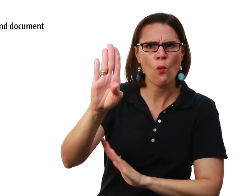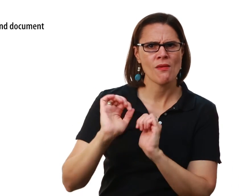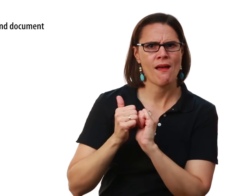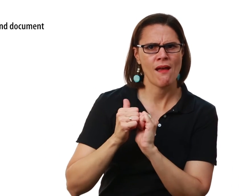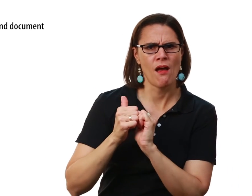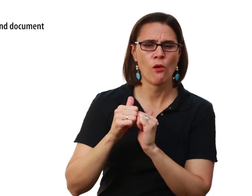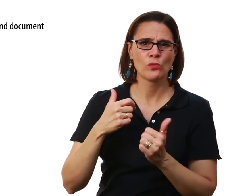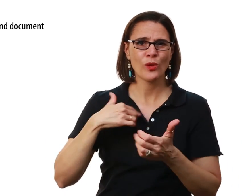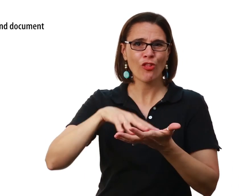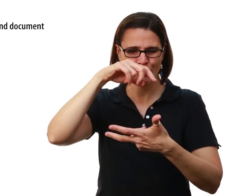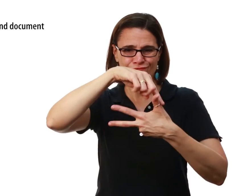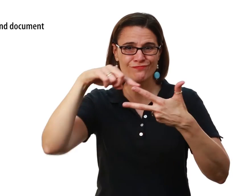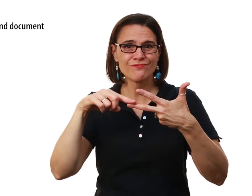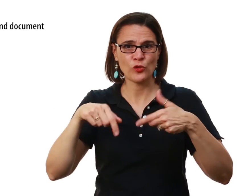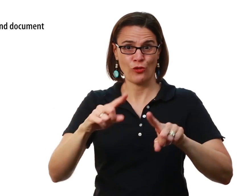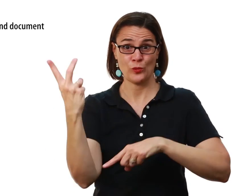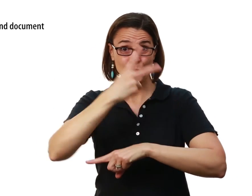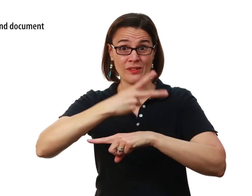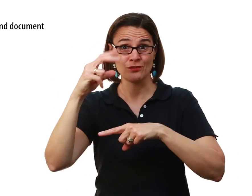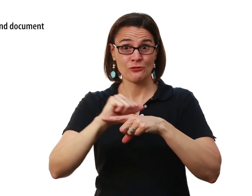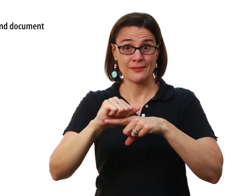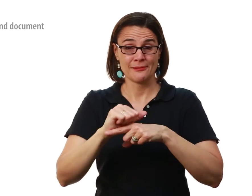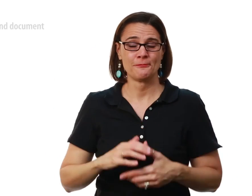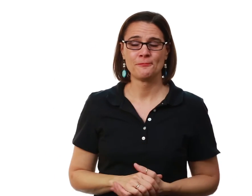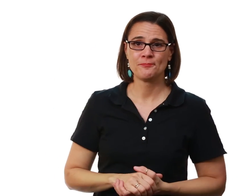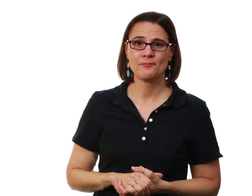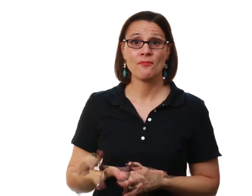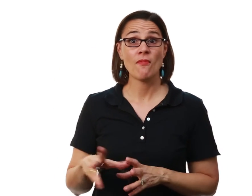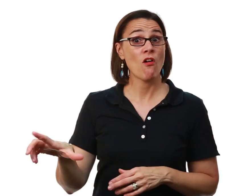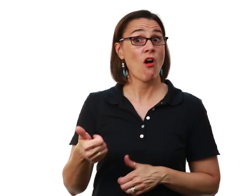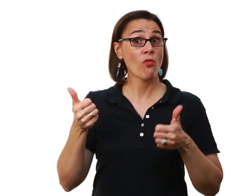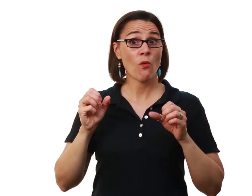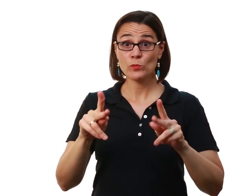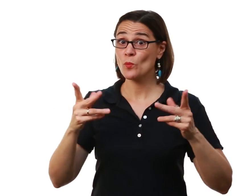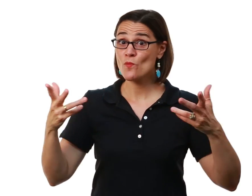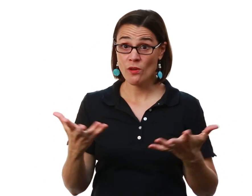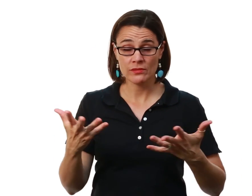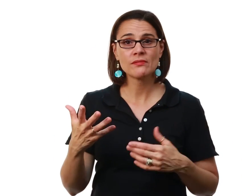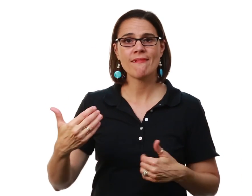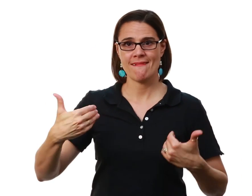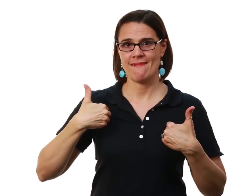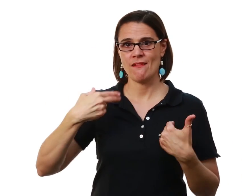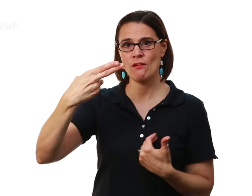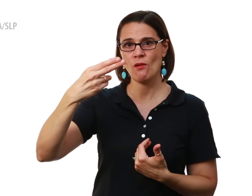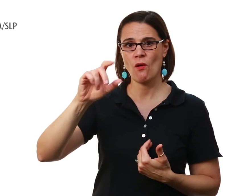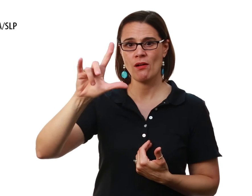So we learned these three things during the two days of training The other opportunities we had were